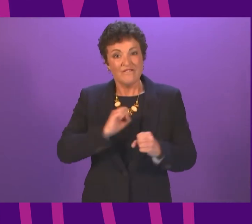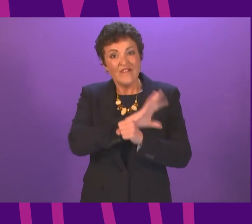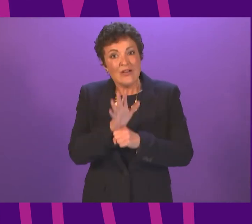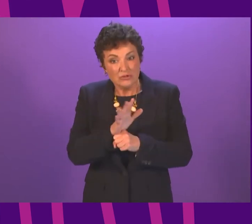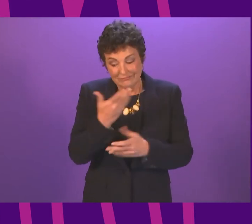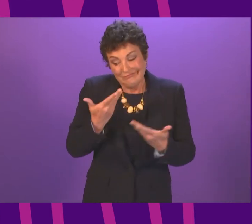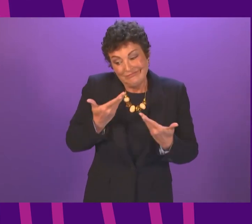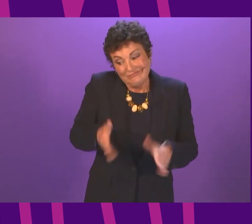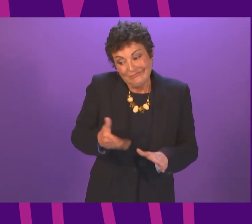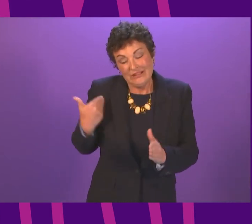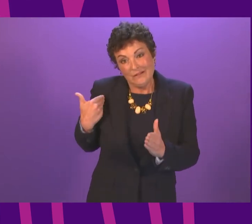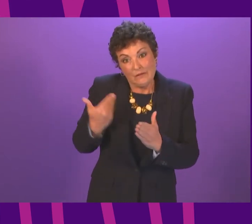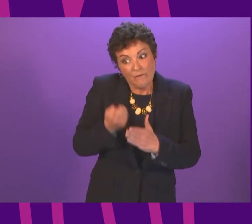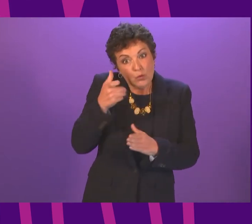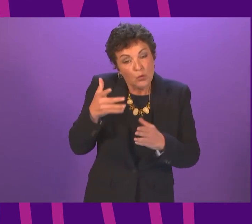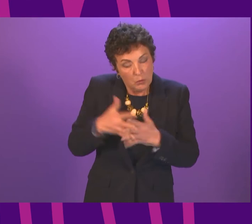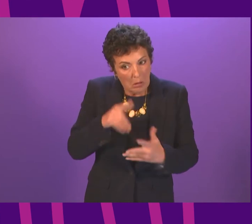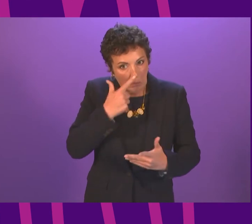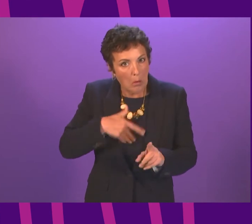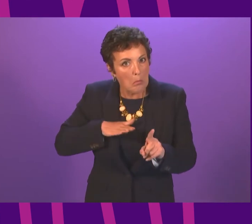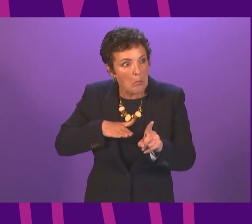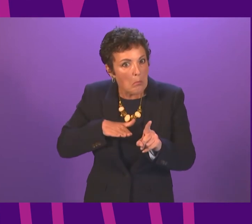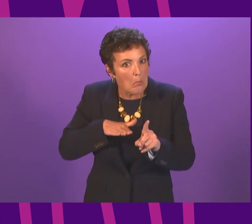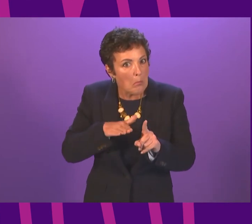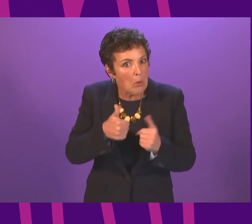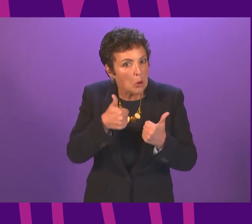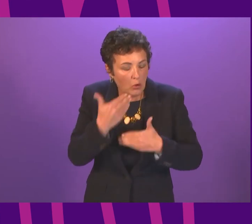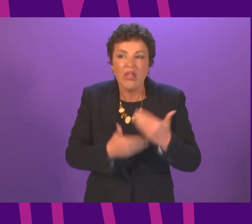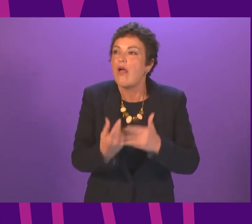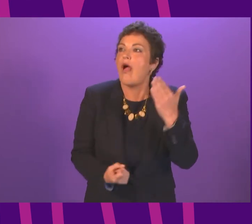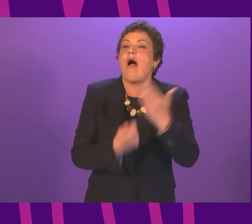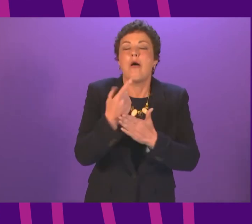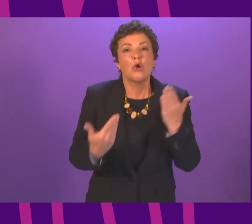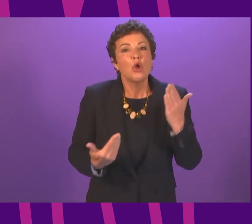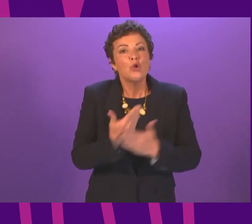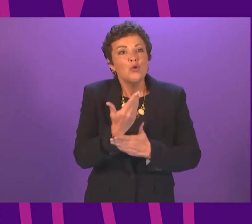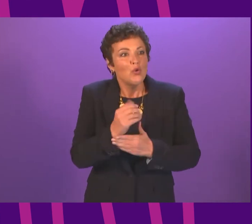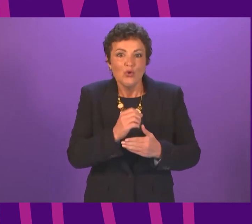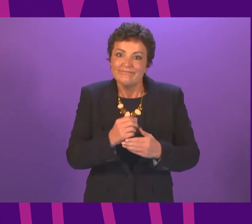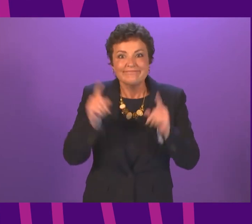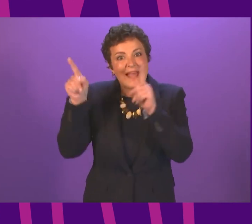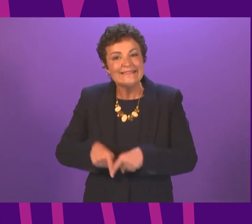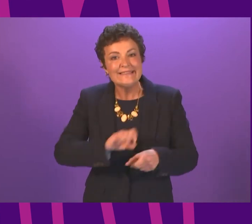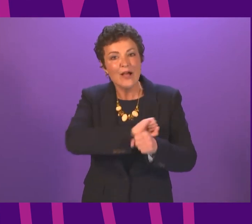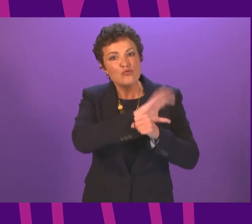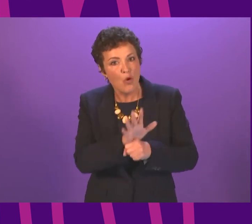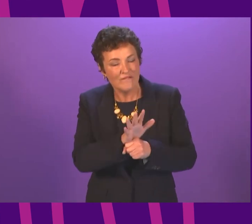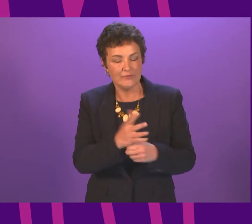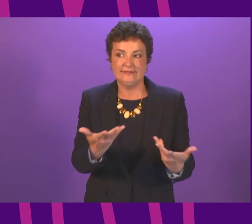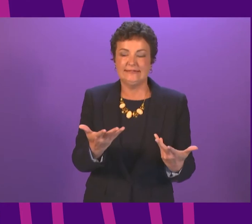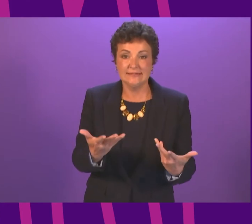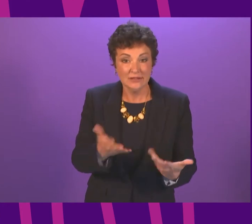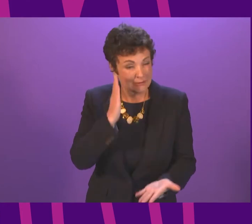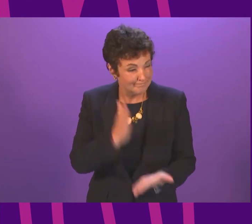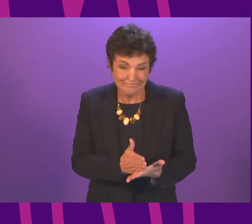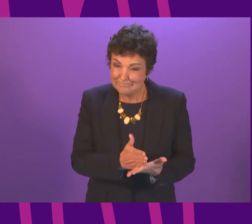as we were making very good progress, of course, being confronted with another new variant of this virus. Unfortunately, with the